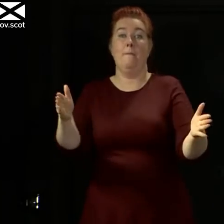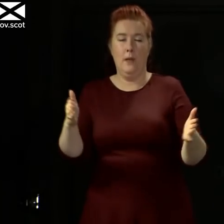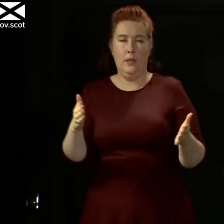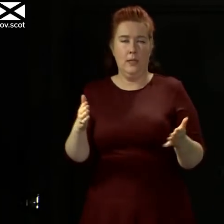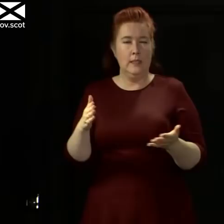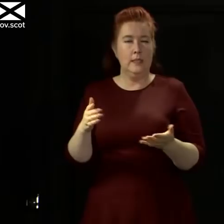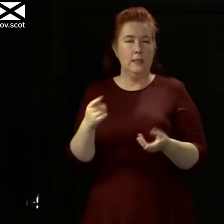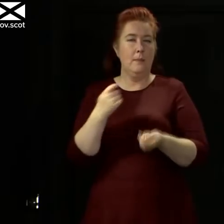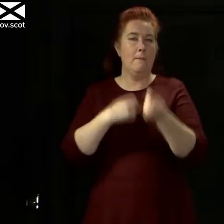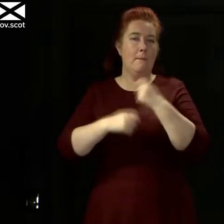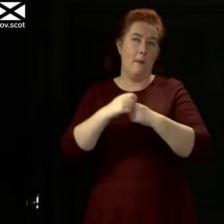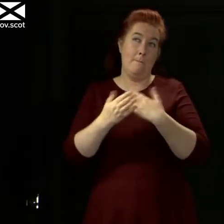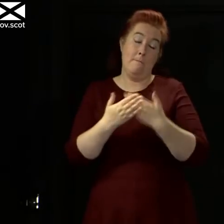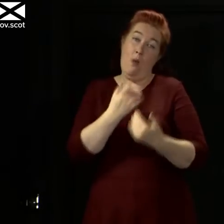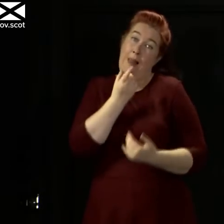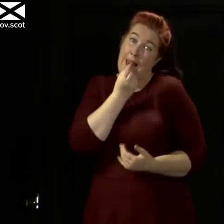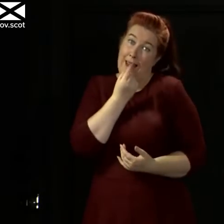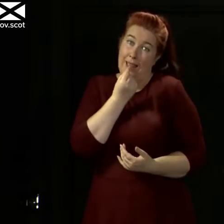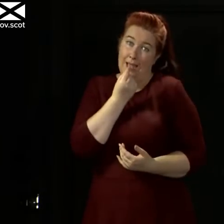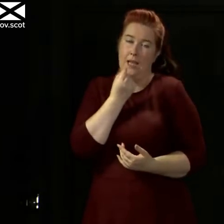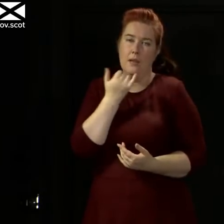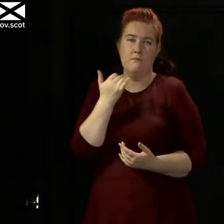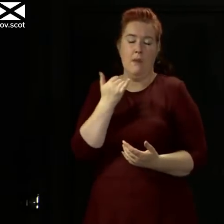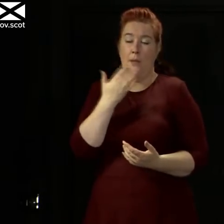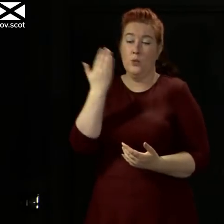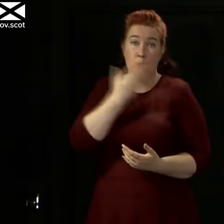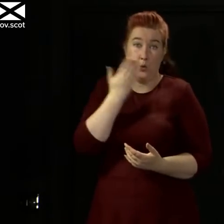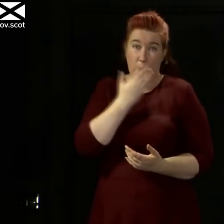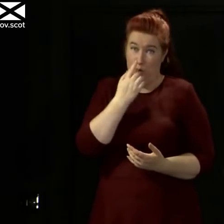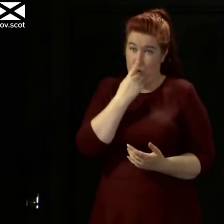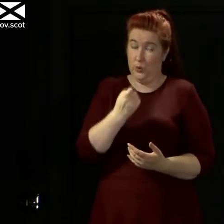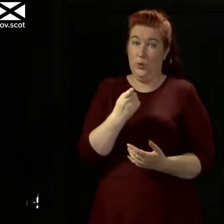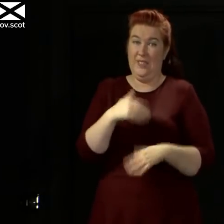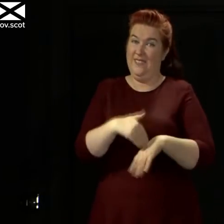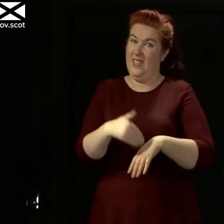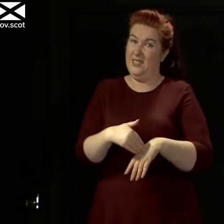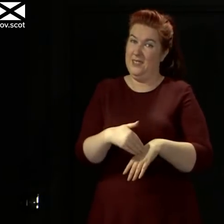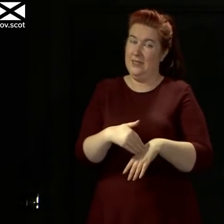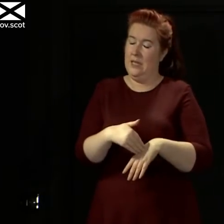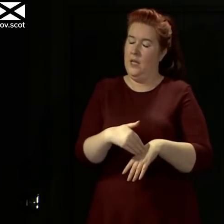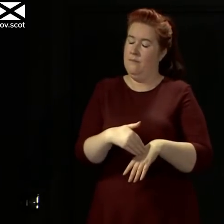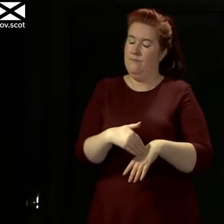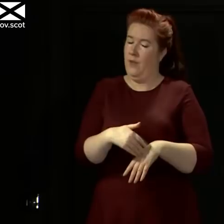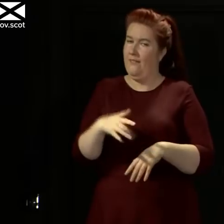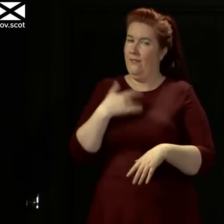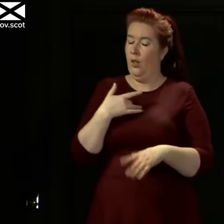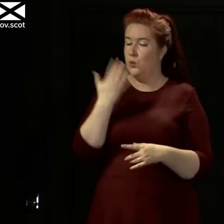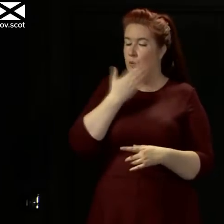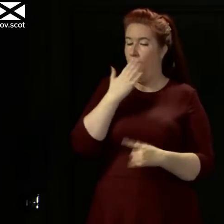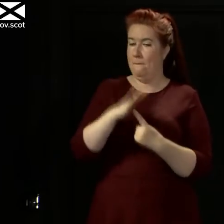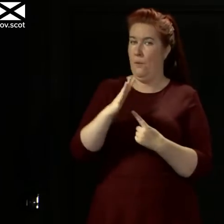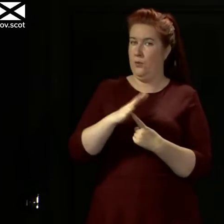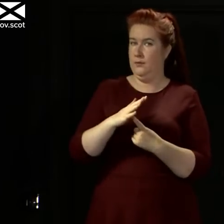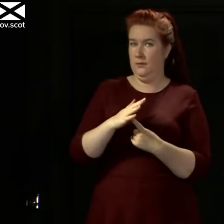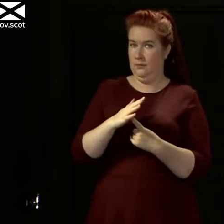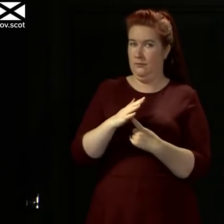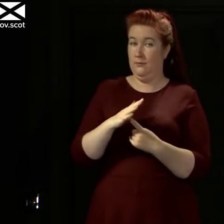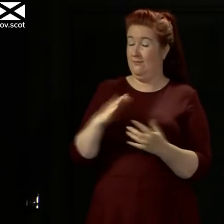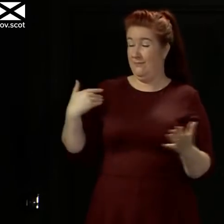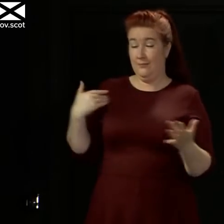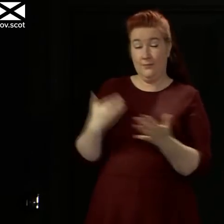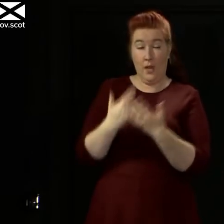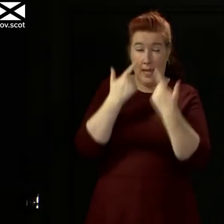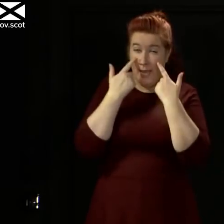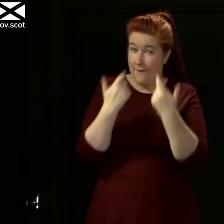likelihood of our priority of getting schools back being compromised. And I don't want to do that. So we've been cautious all